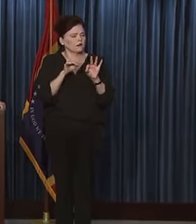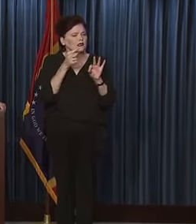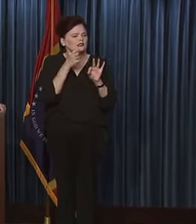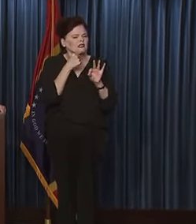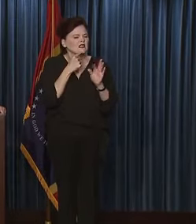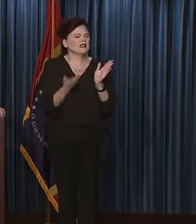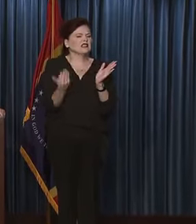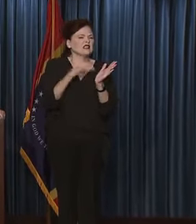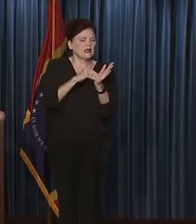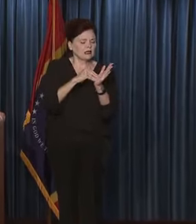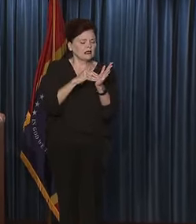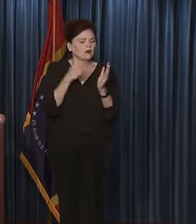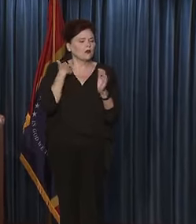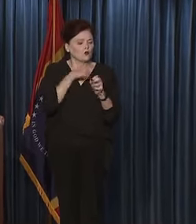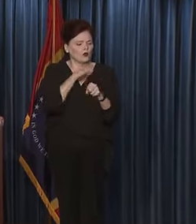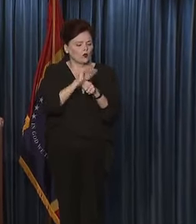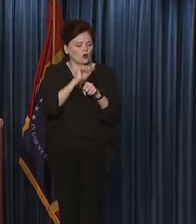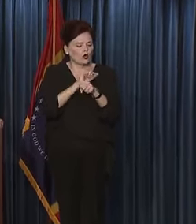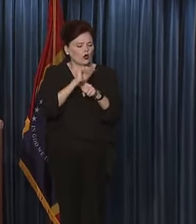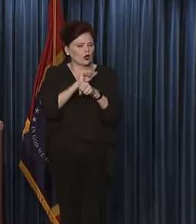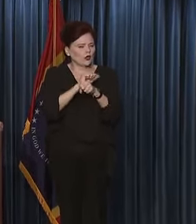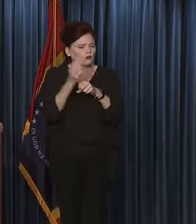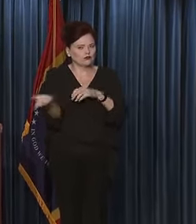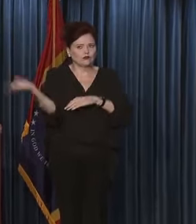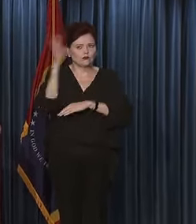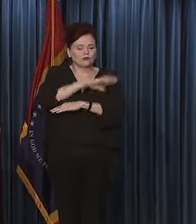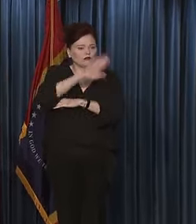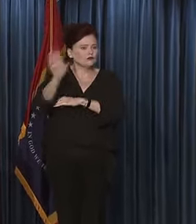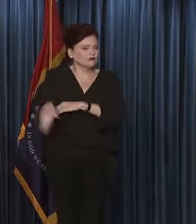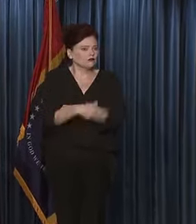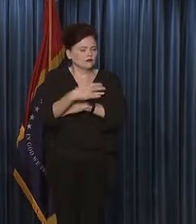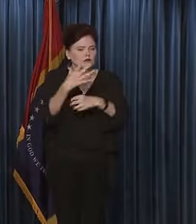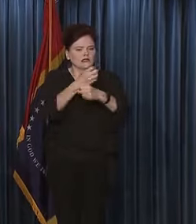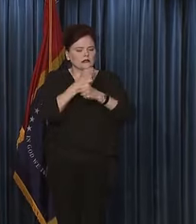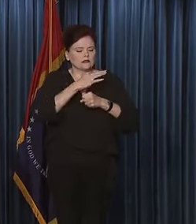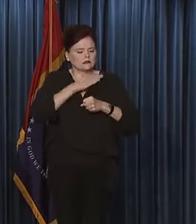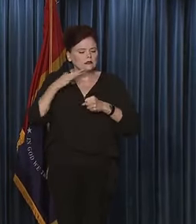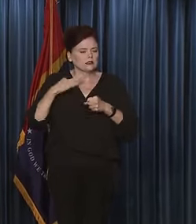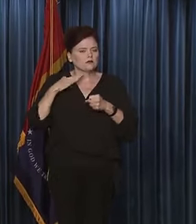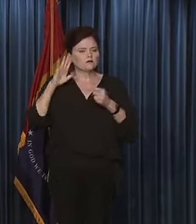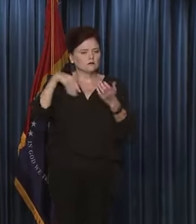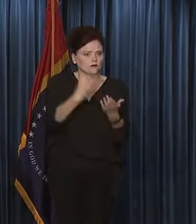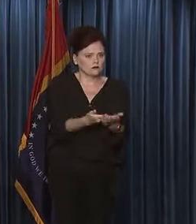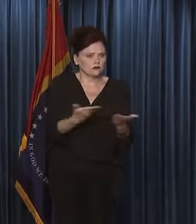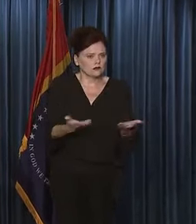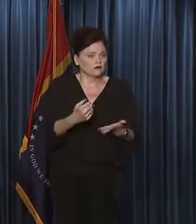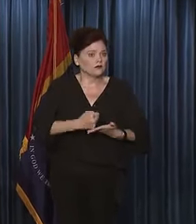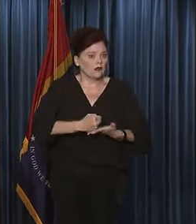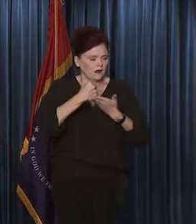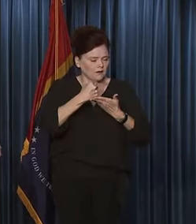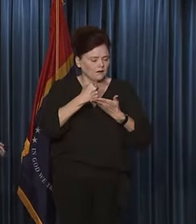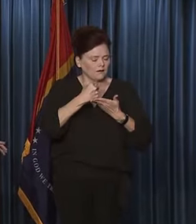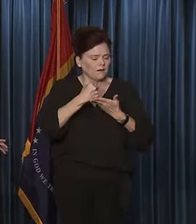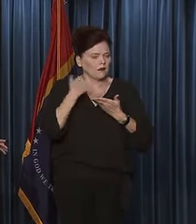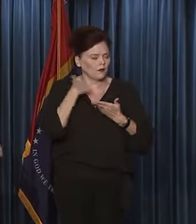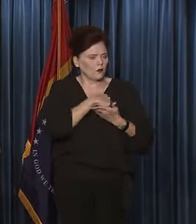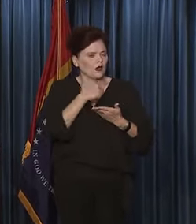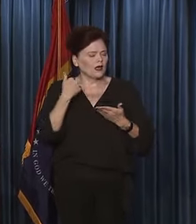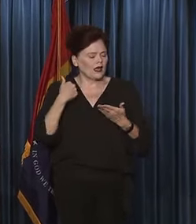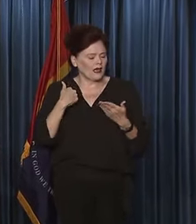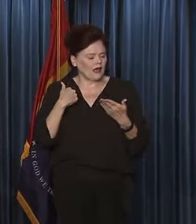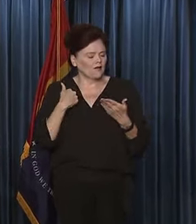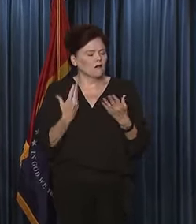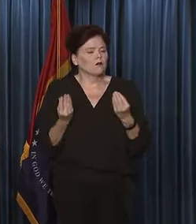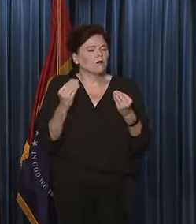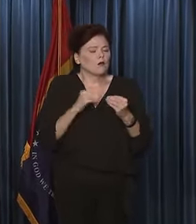We've been working day and night to get reinforcements here because we know that we have significant additional